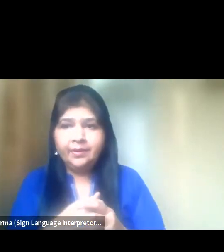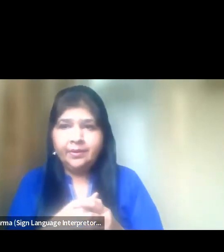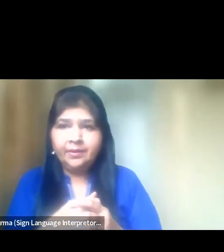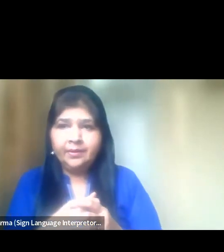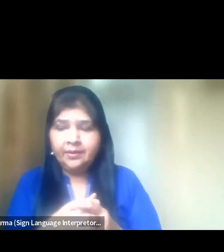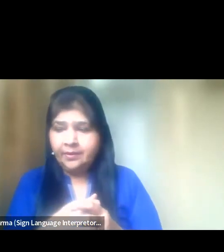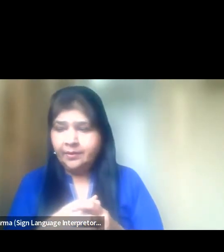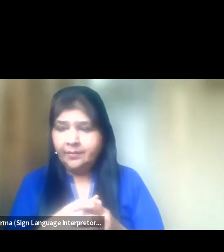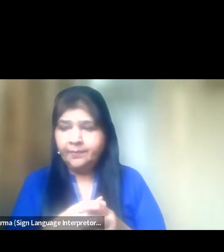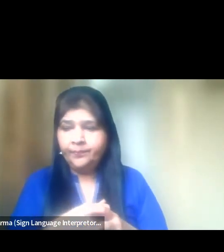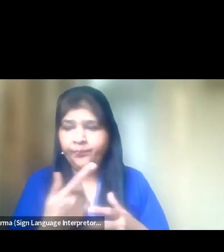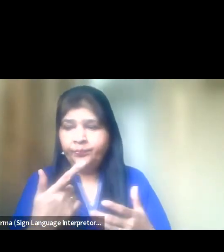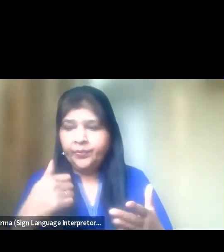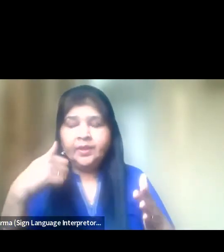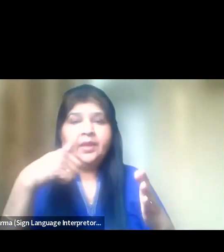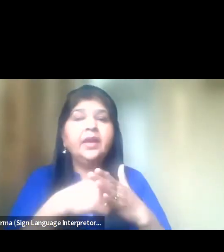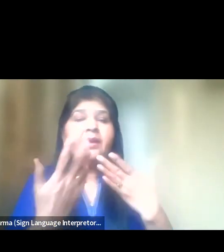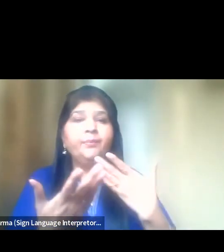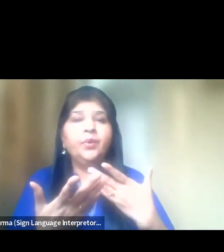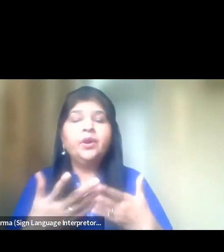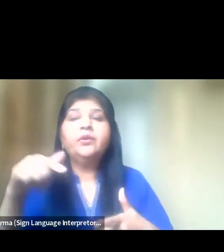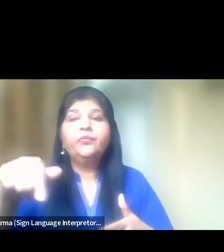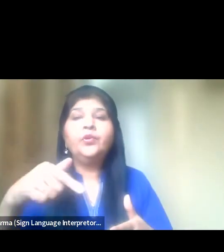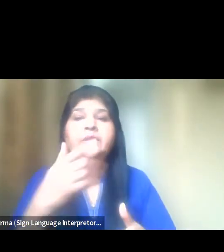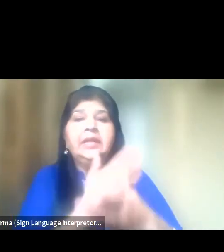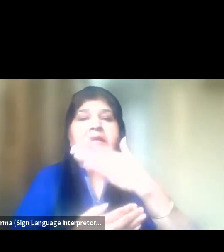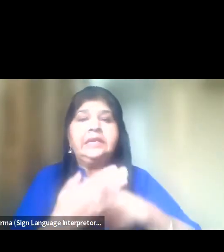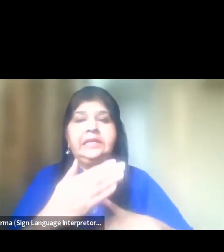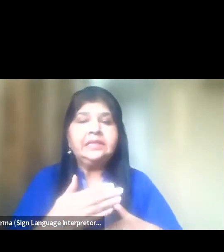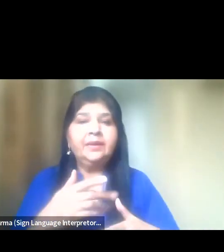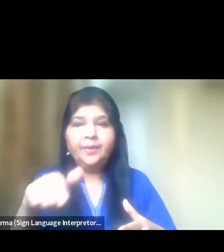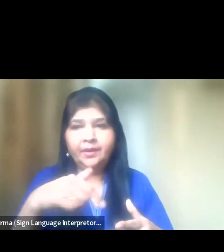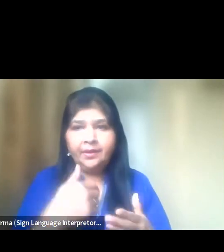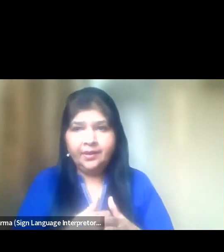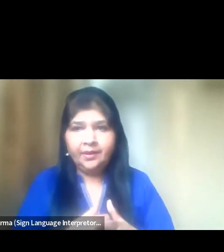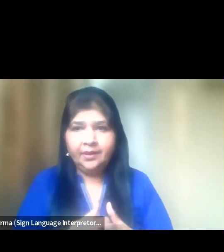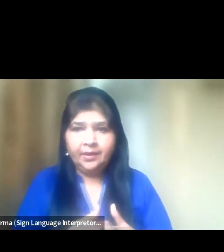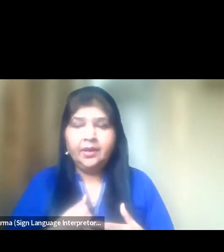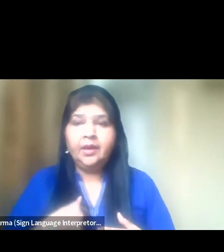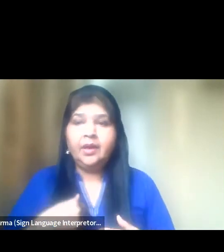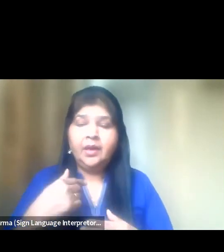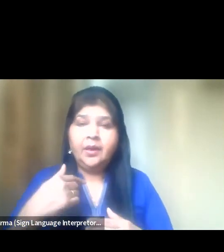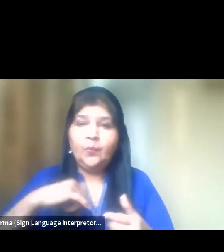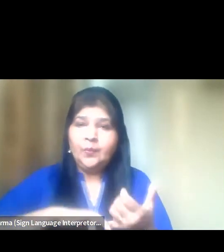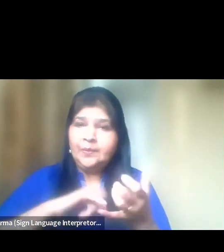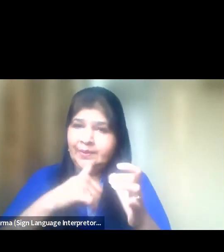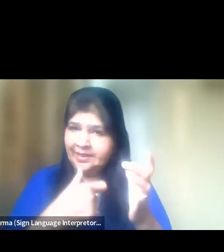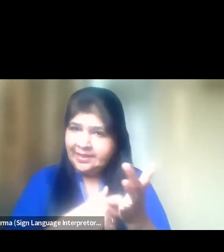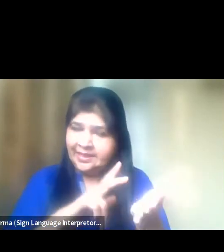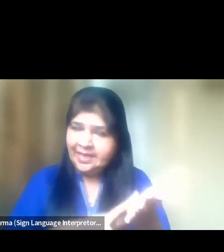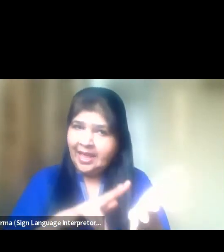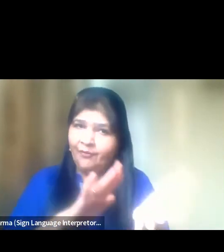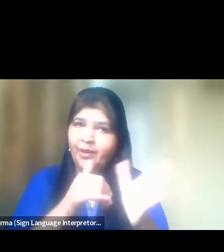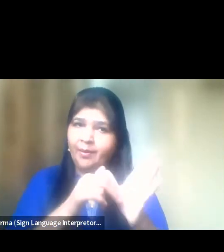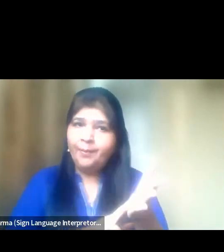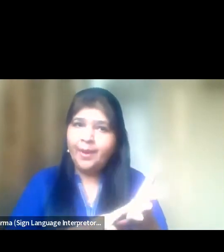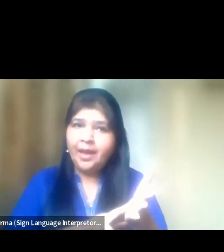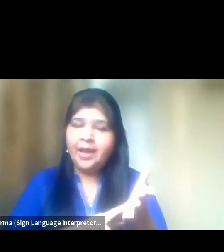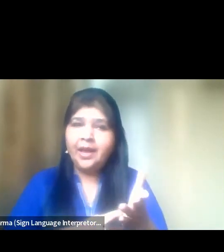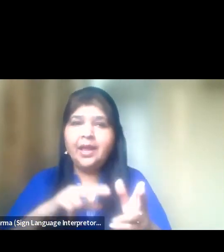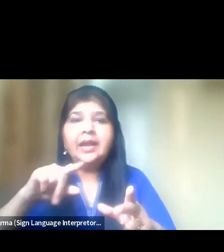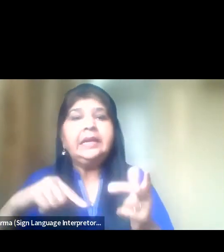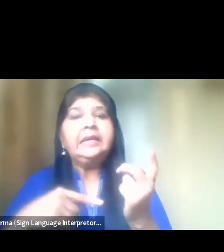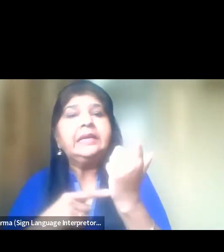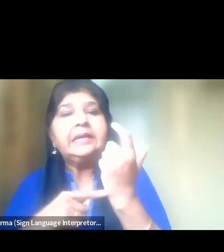of impact for disabled people. We at Saro-Mangal Family Trust committed to do our part